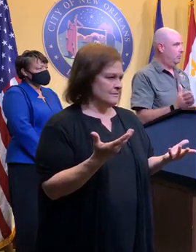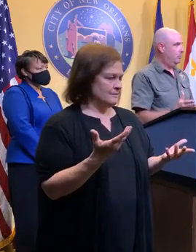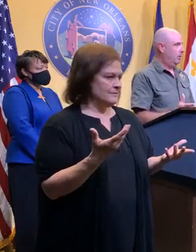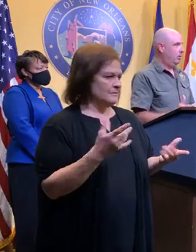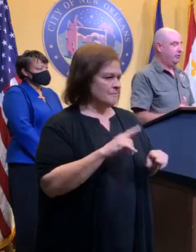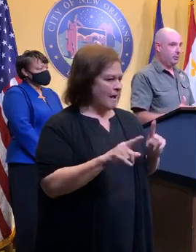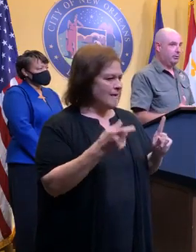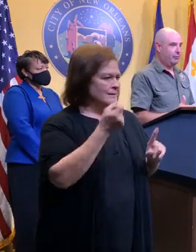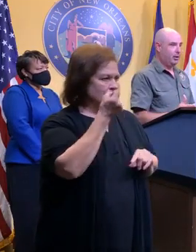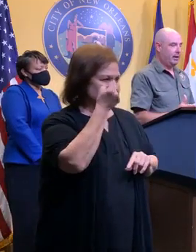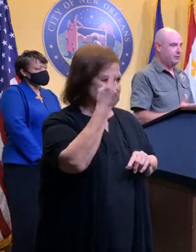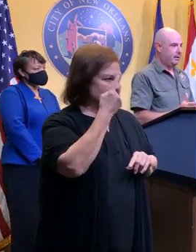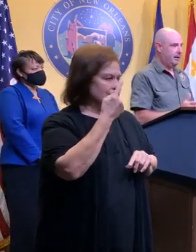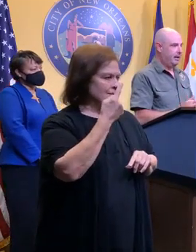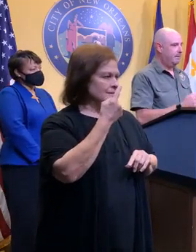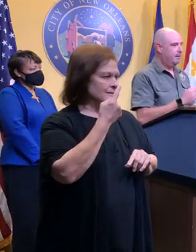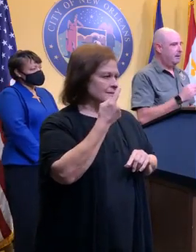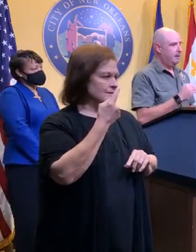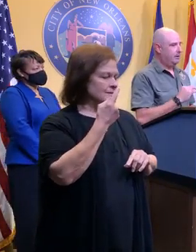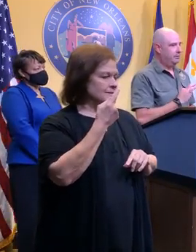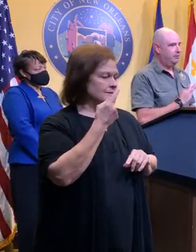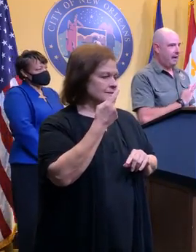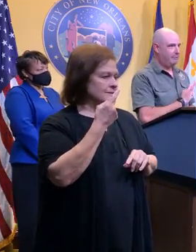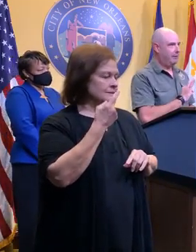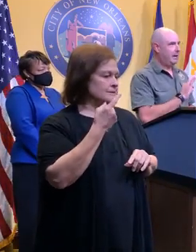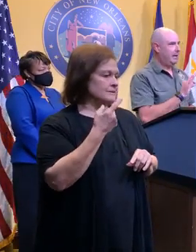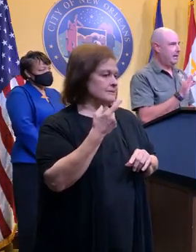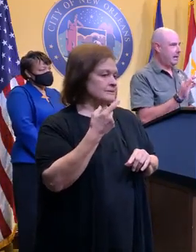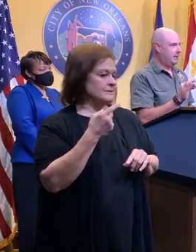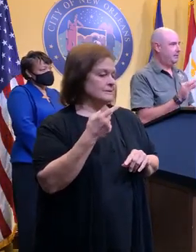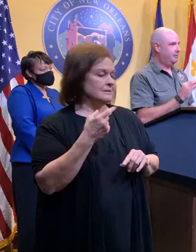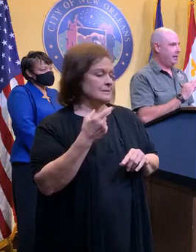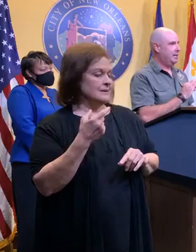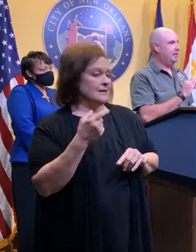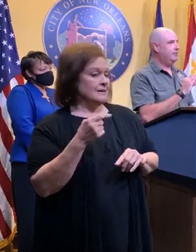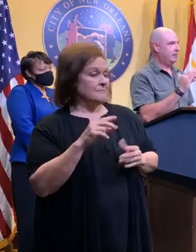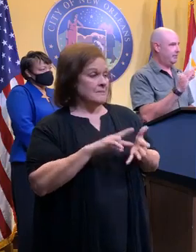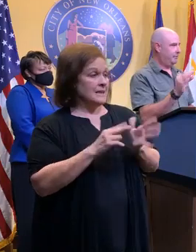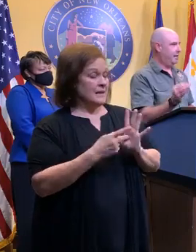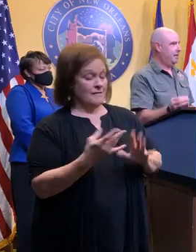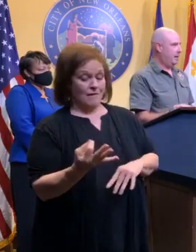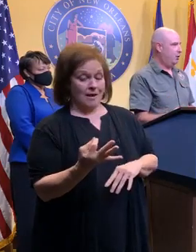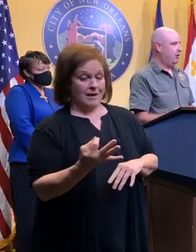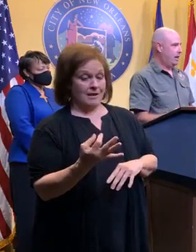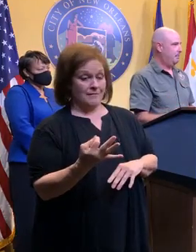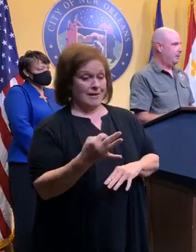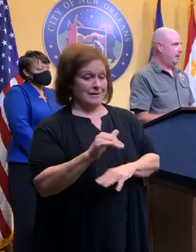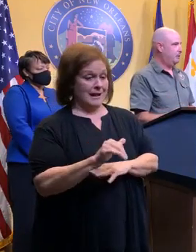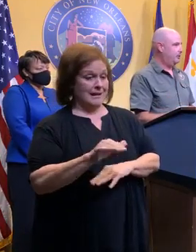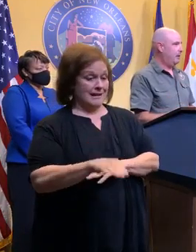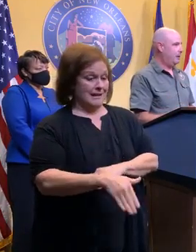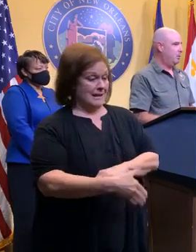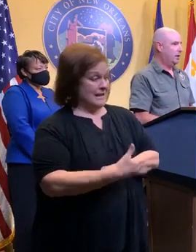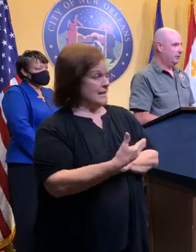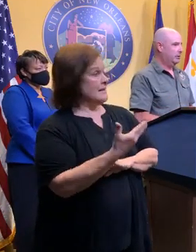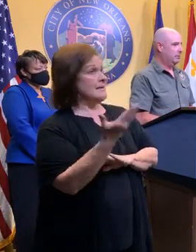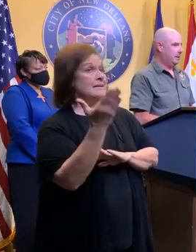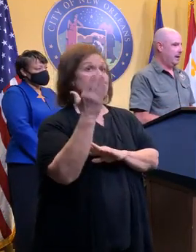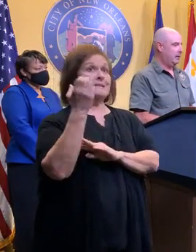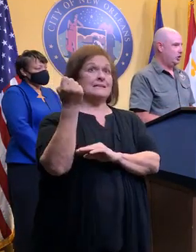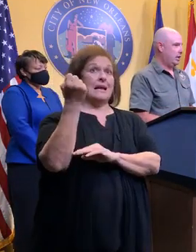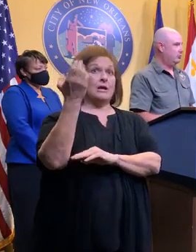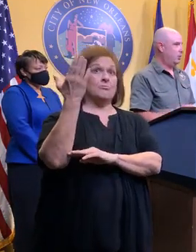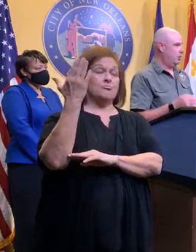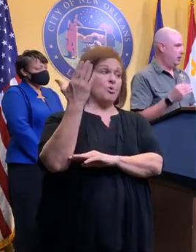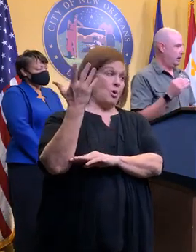just as a, what we're seeing with the forecast right now, is that Friday night, Friday evening to Friday night overnight period into Saturday morning